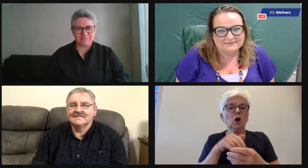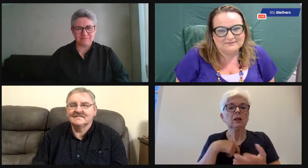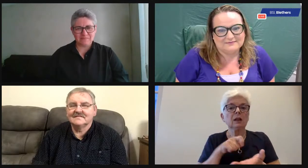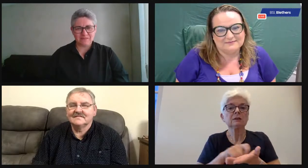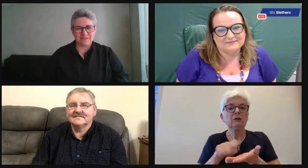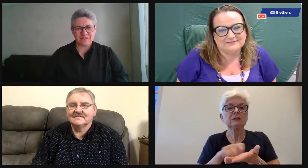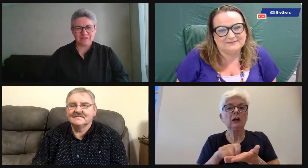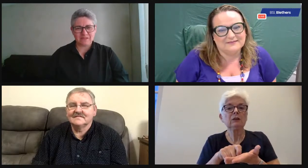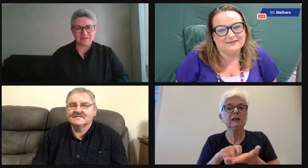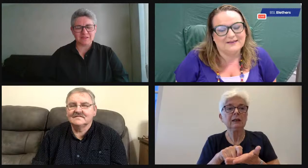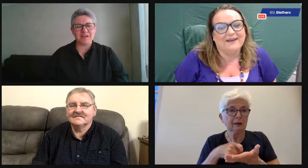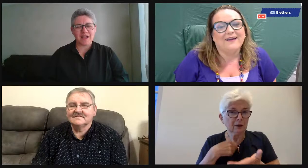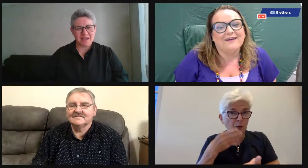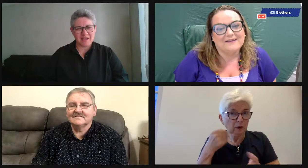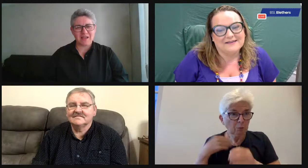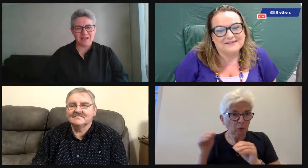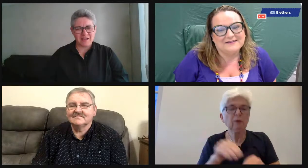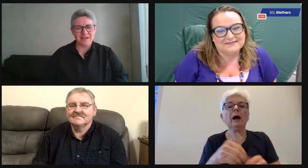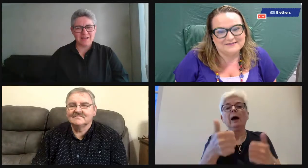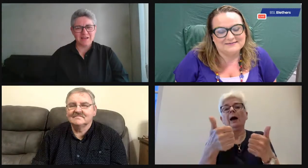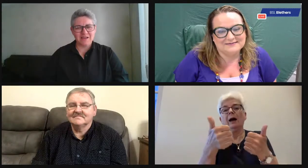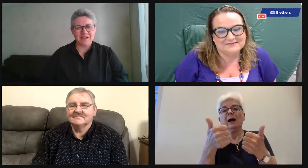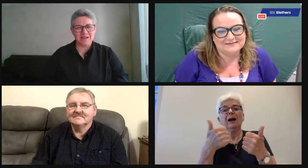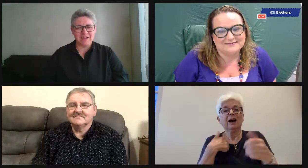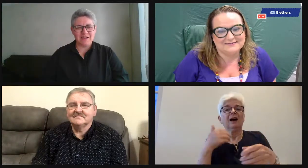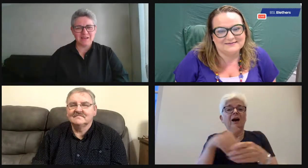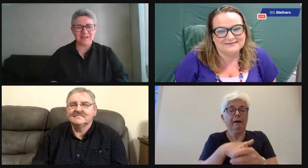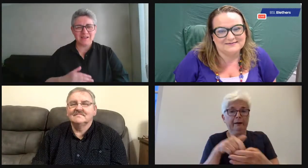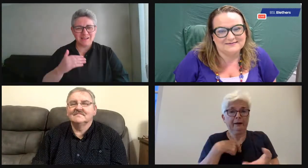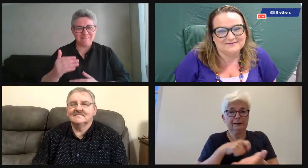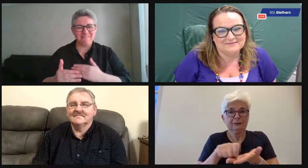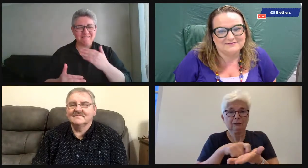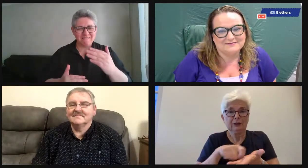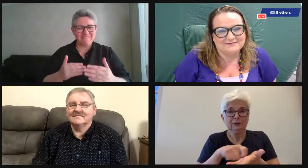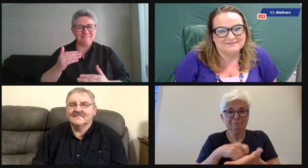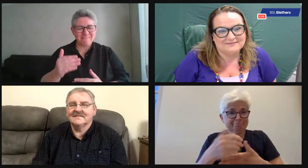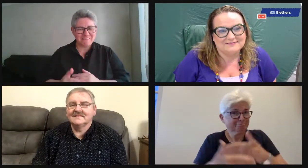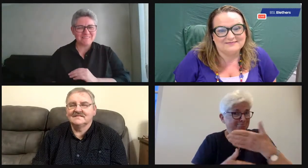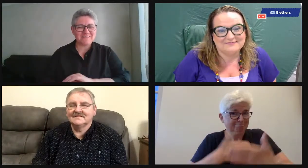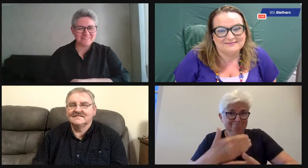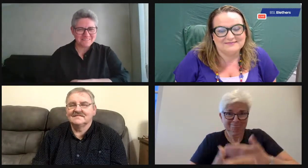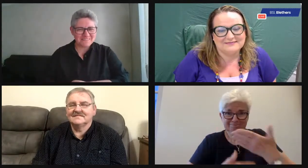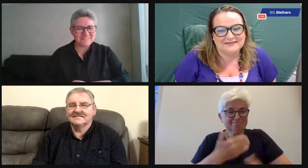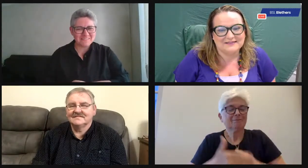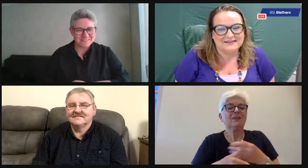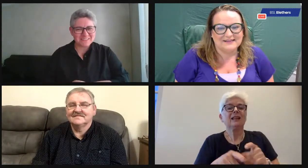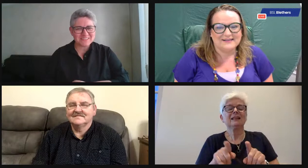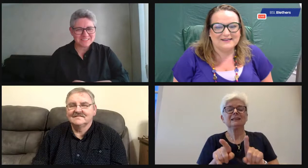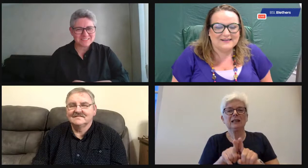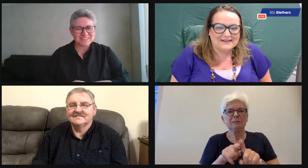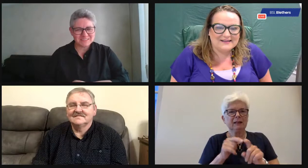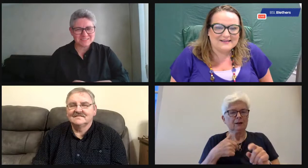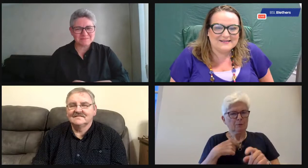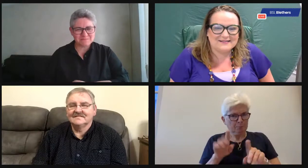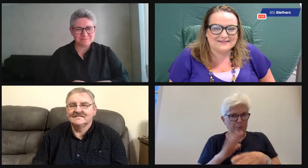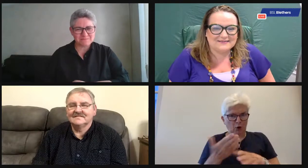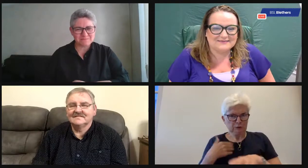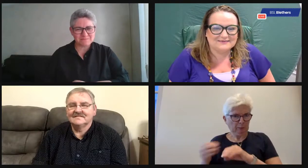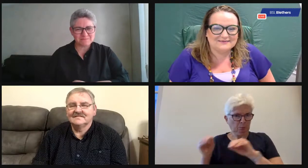they asked me if I'd get involved in the committee as the secretary. I don't even really just moved, but, yeah, I took it on. And, yeah, it was